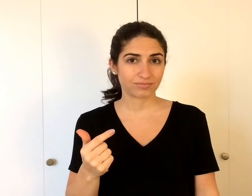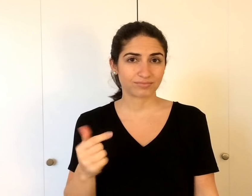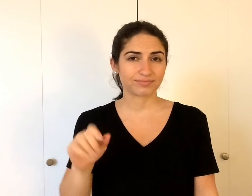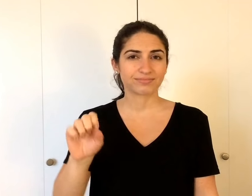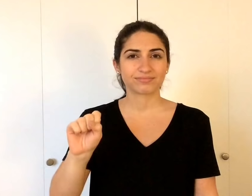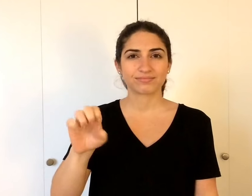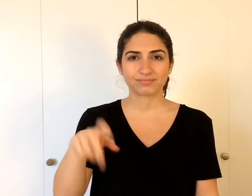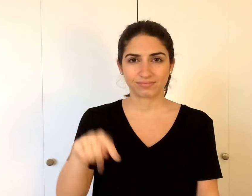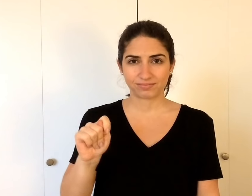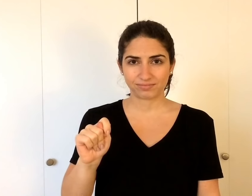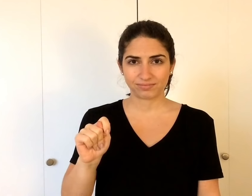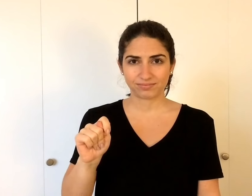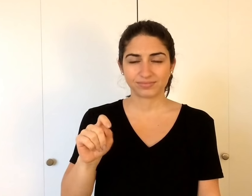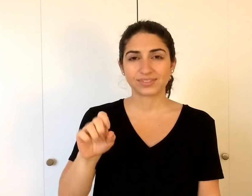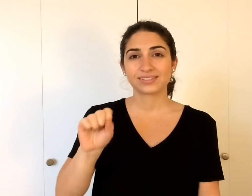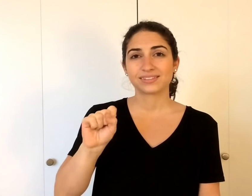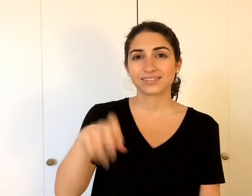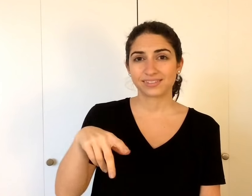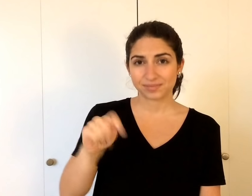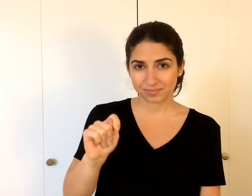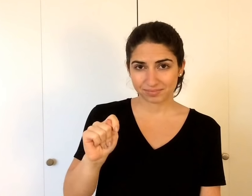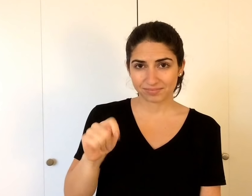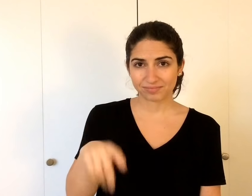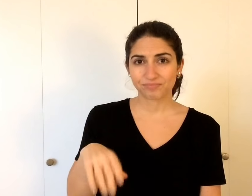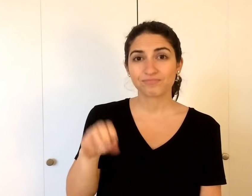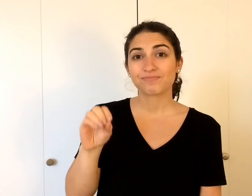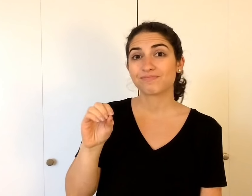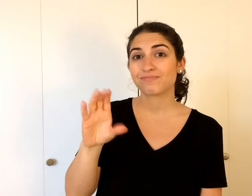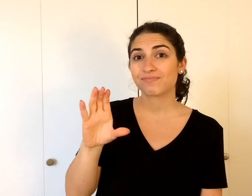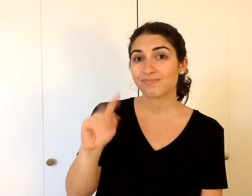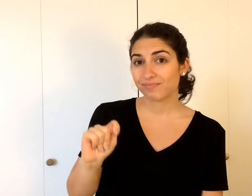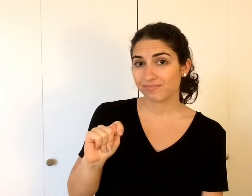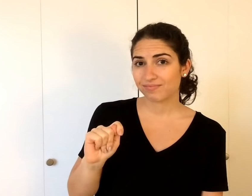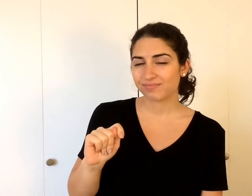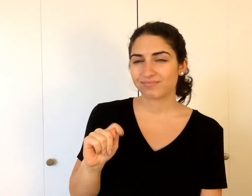All right, again, a little faster.